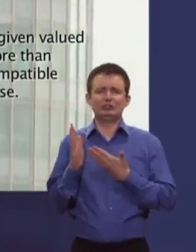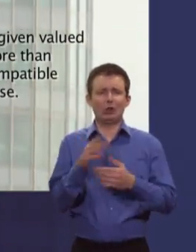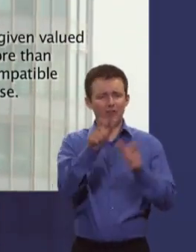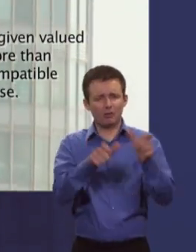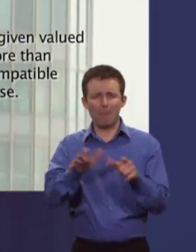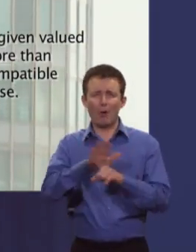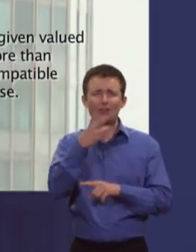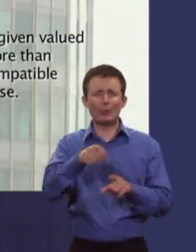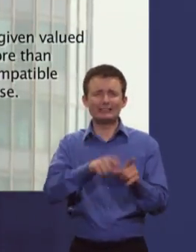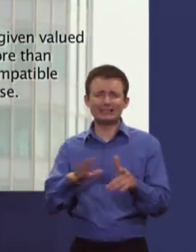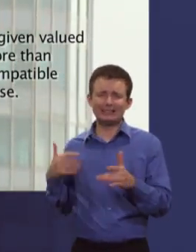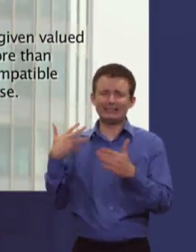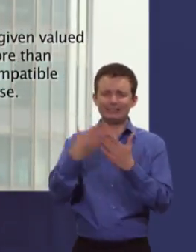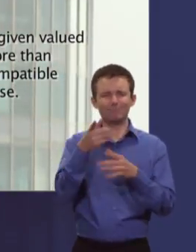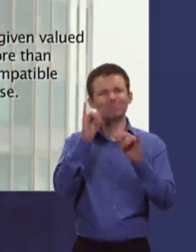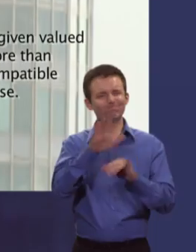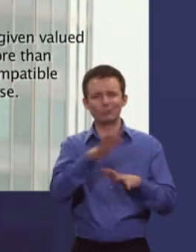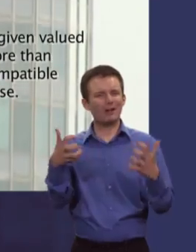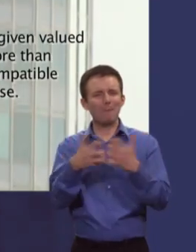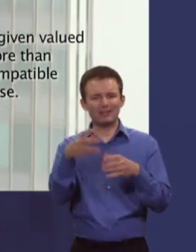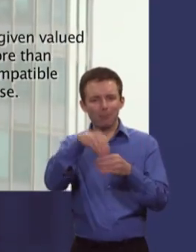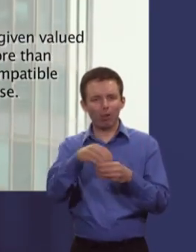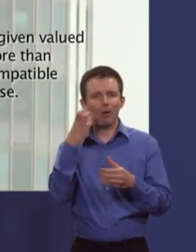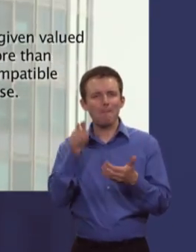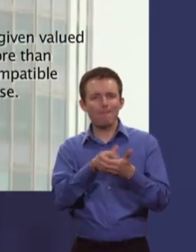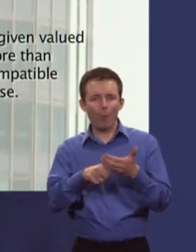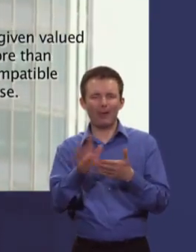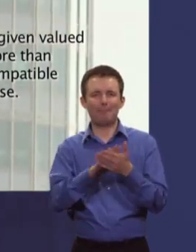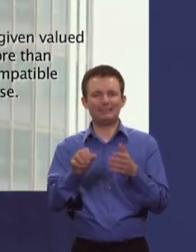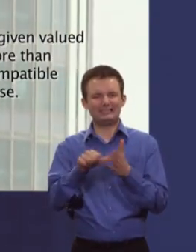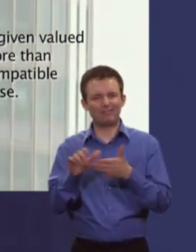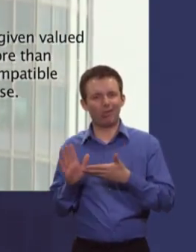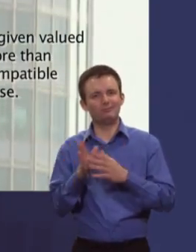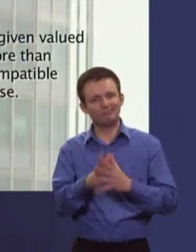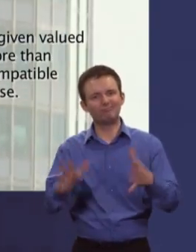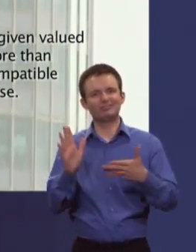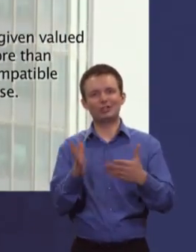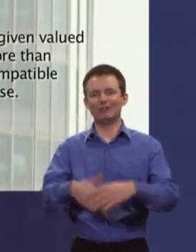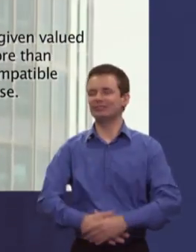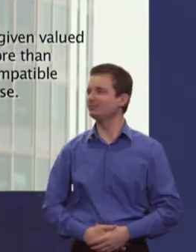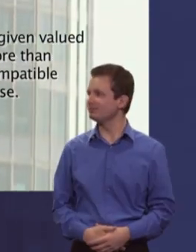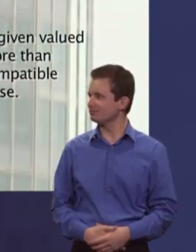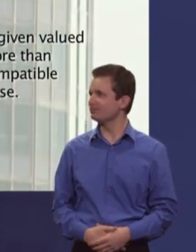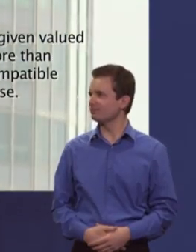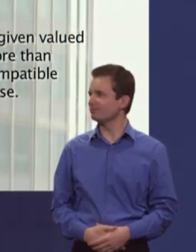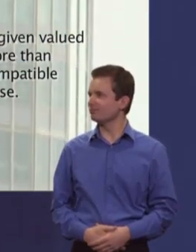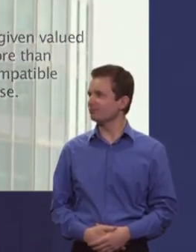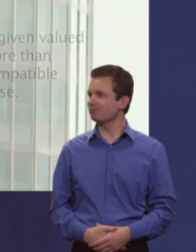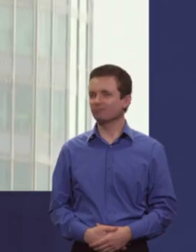valued service to customers for more than 20 years. But the lack of compatible mobile handsets limits its use.